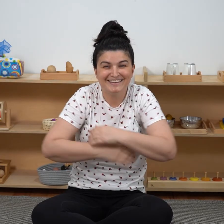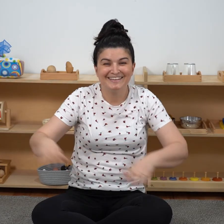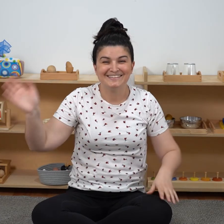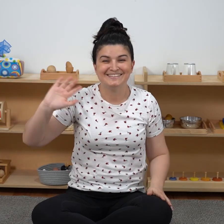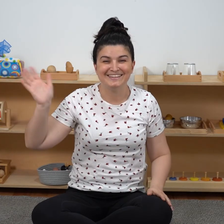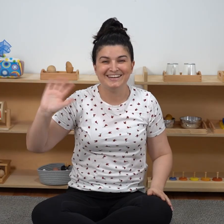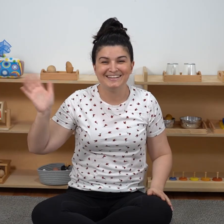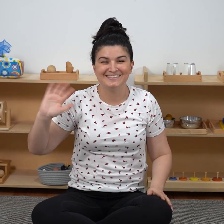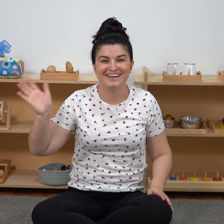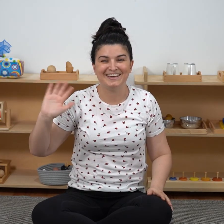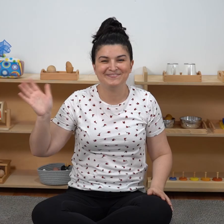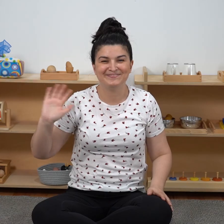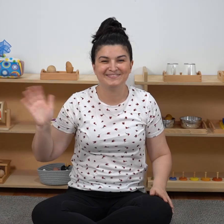See you next time. Bye. Bye.